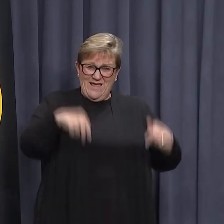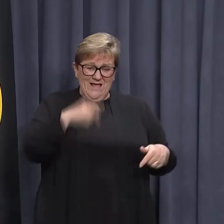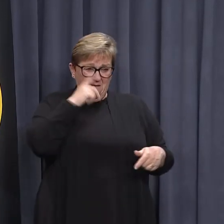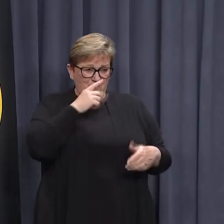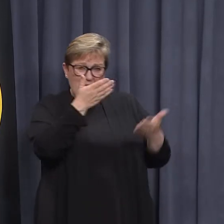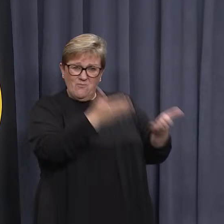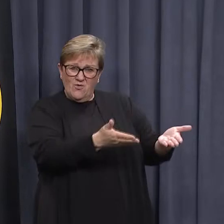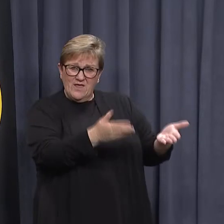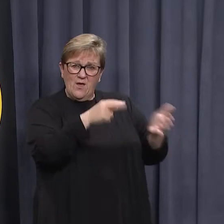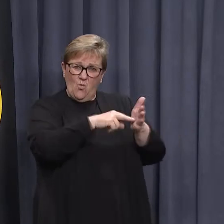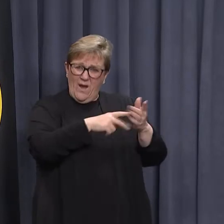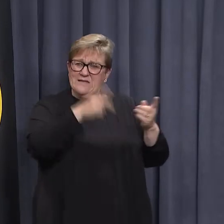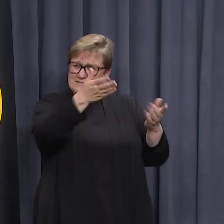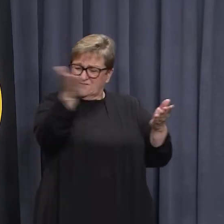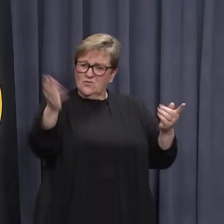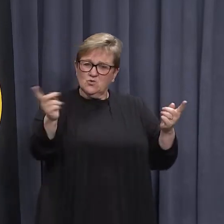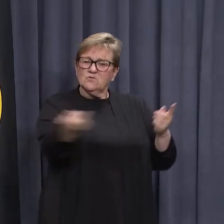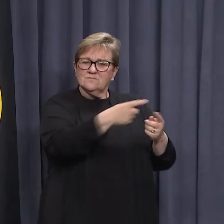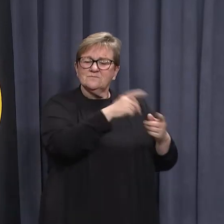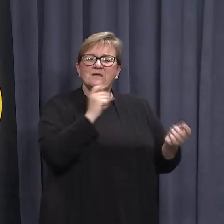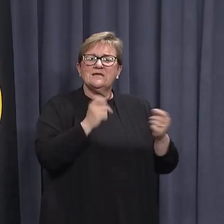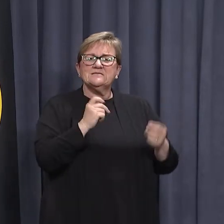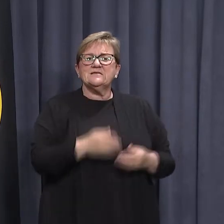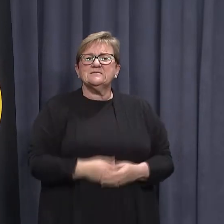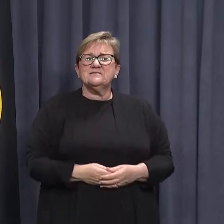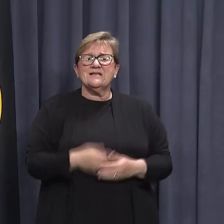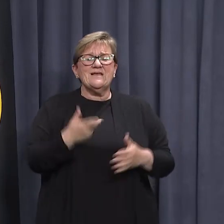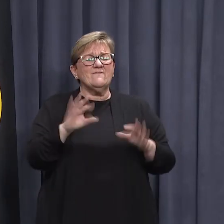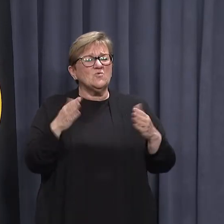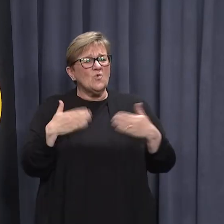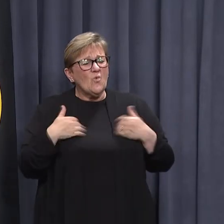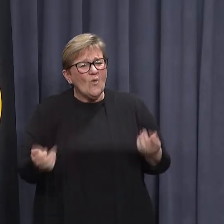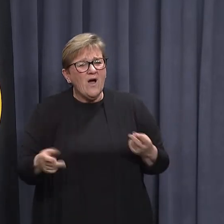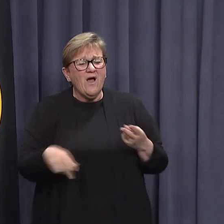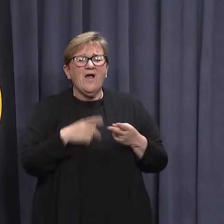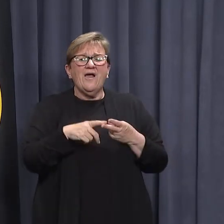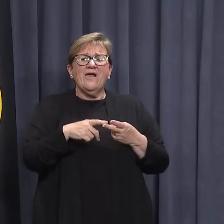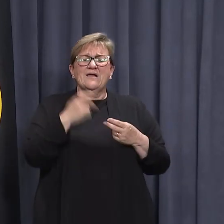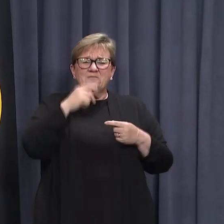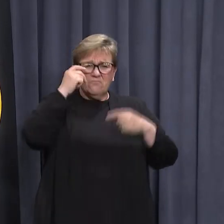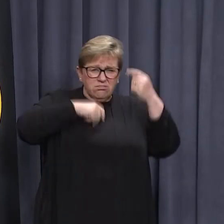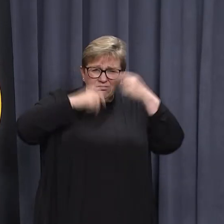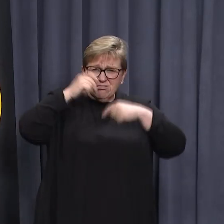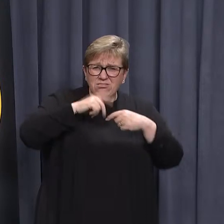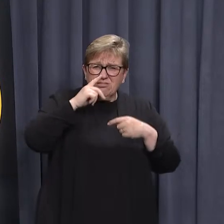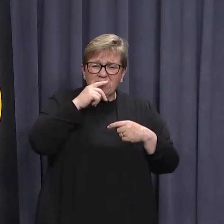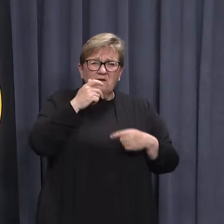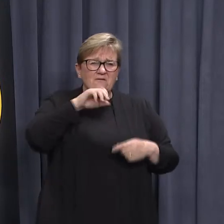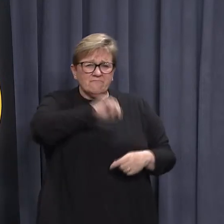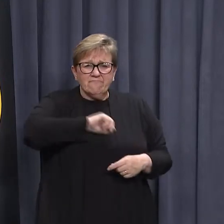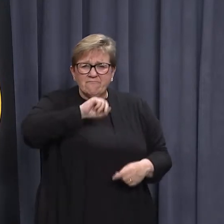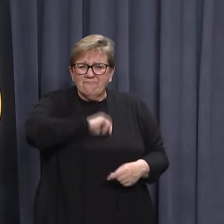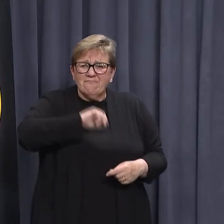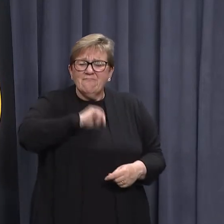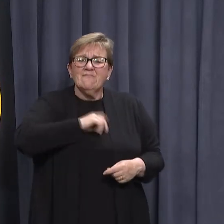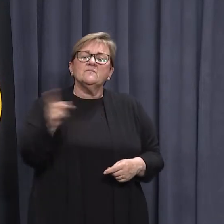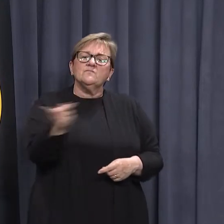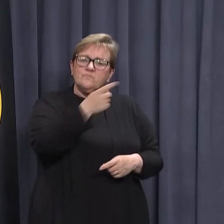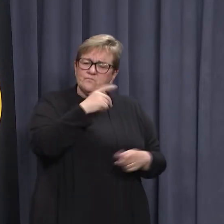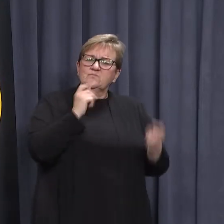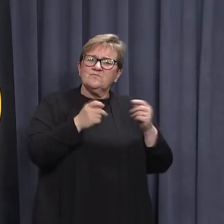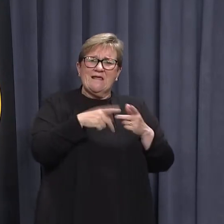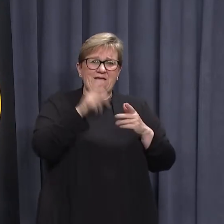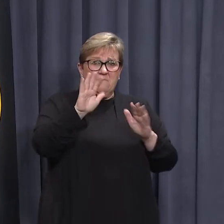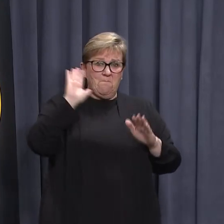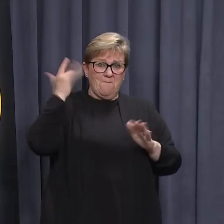sitting there, there's people there waiting to test people. So if you're unwell, if you've got a runny nose, if you've got a cough, go and get tested.